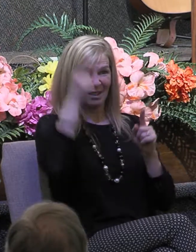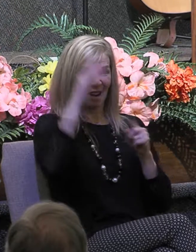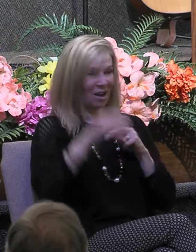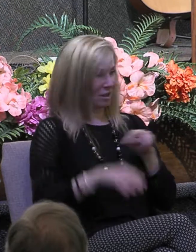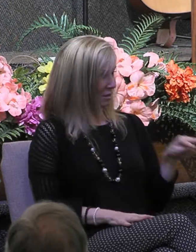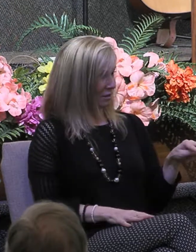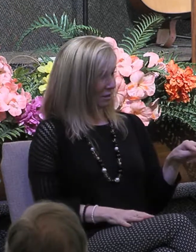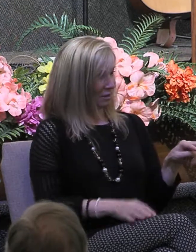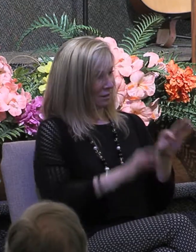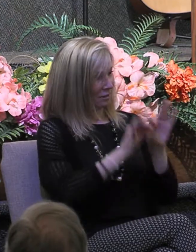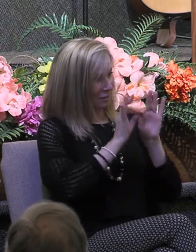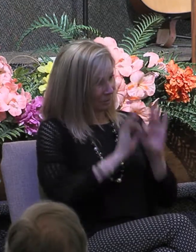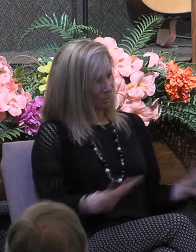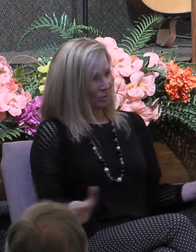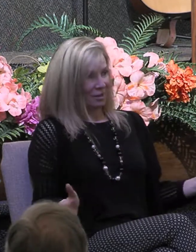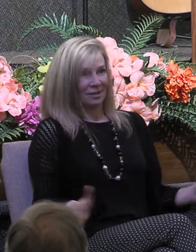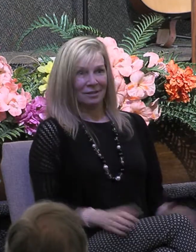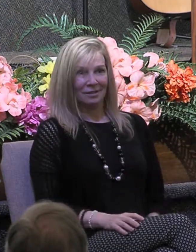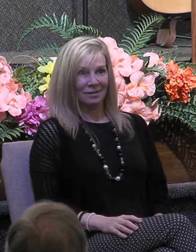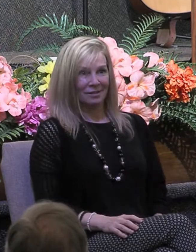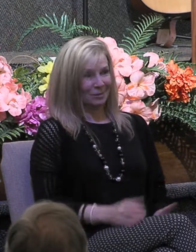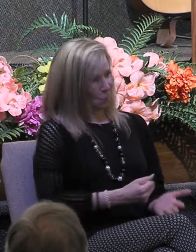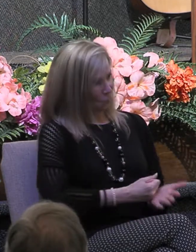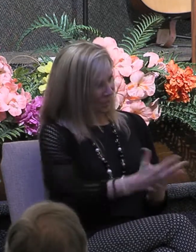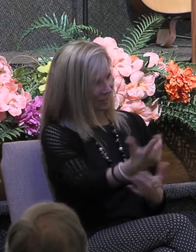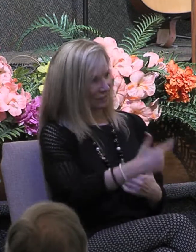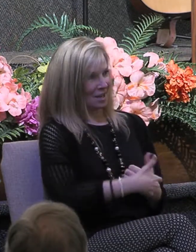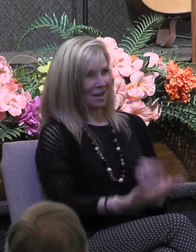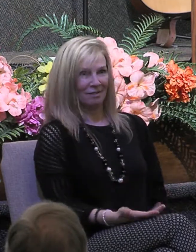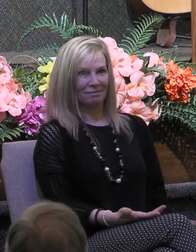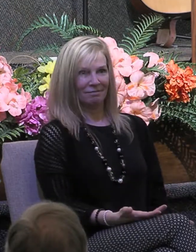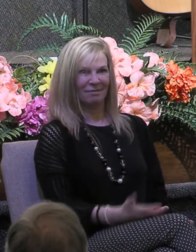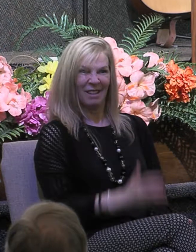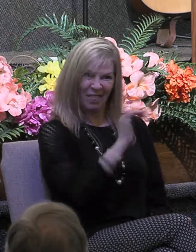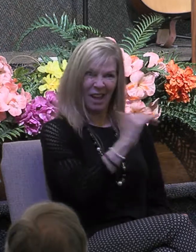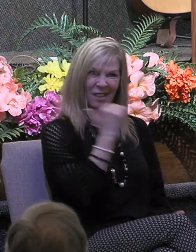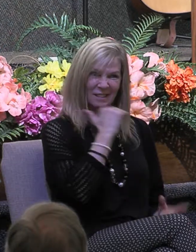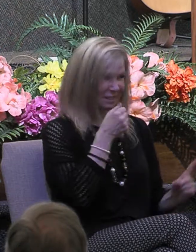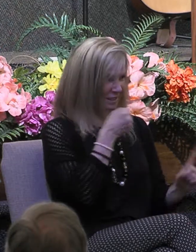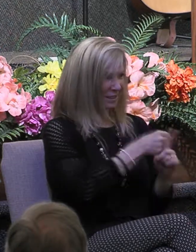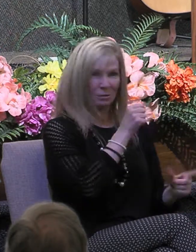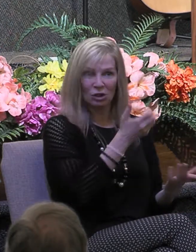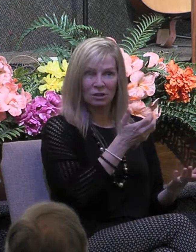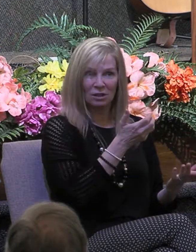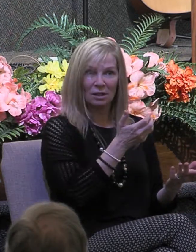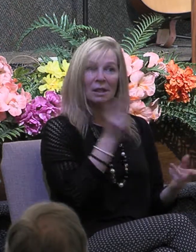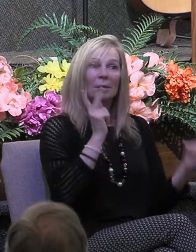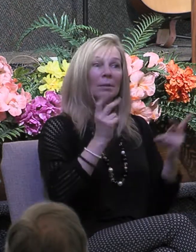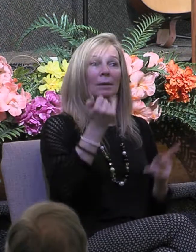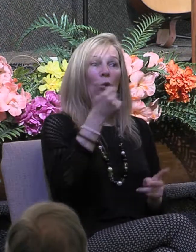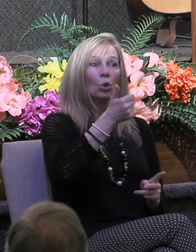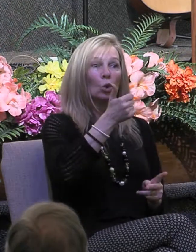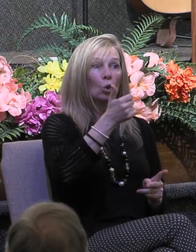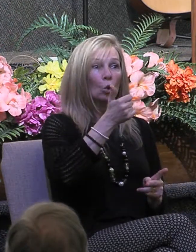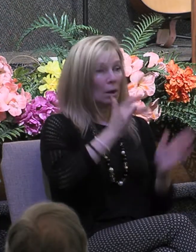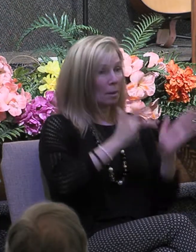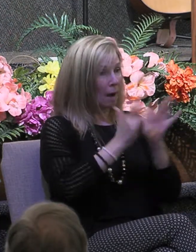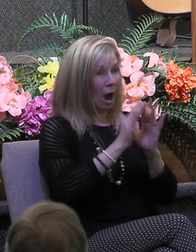deception that's what loveless biblical scholars and loveless bible teachers are they are